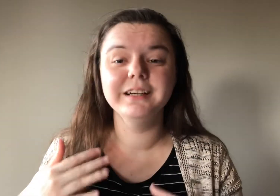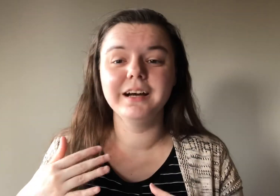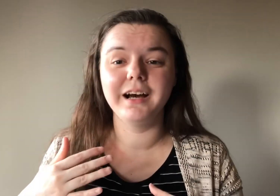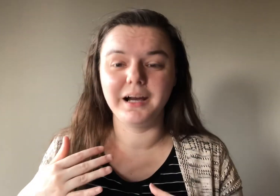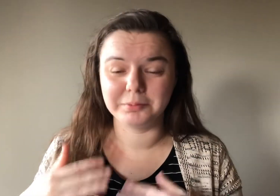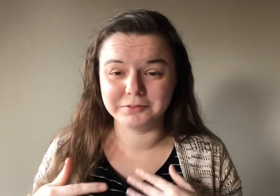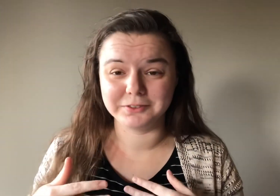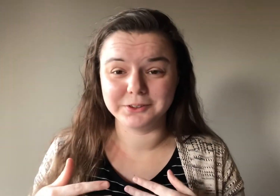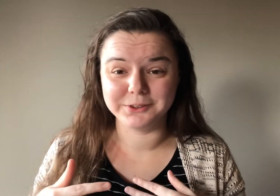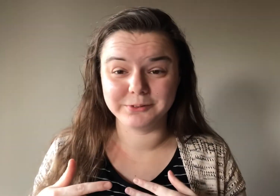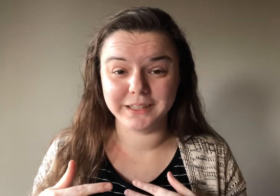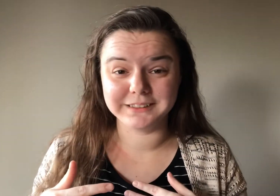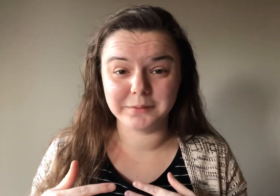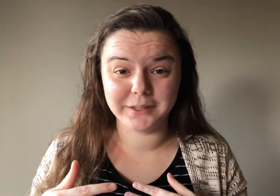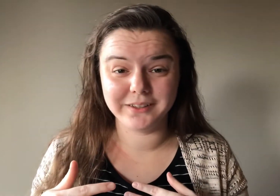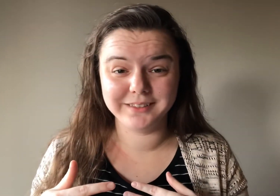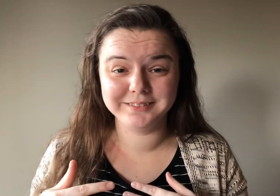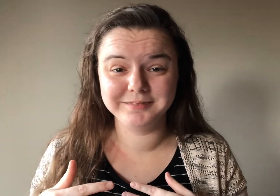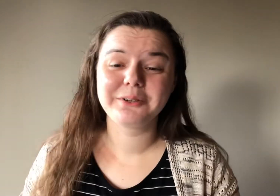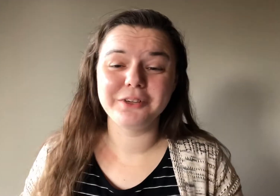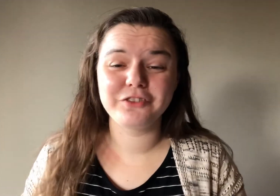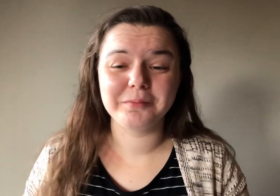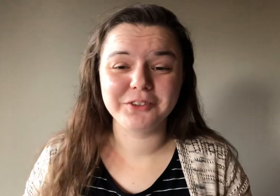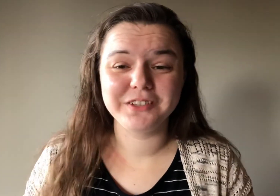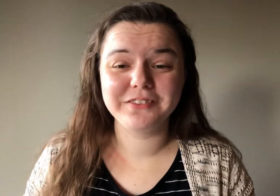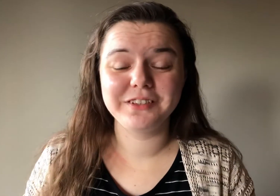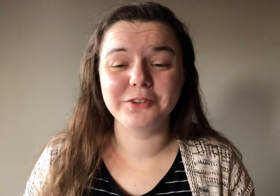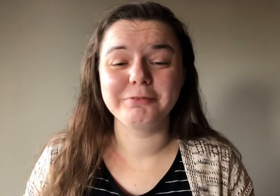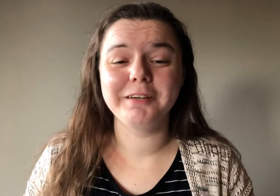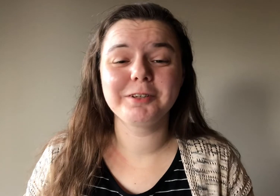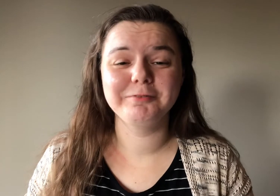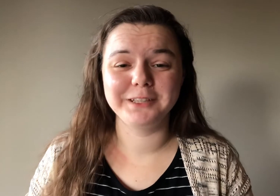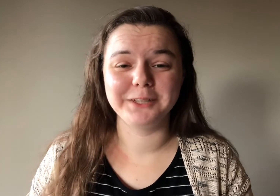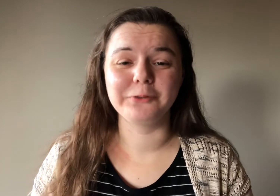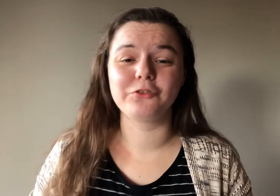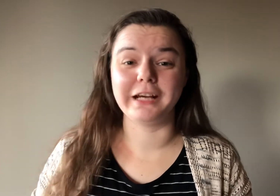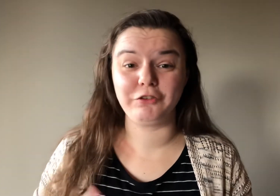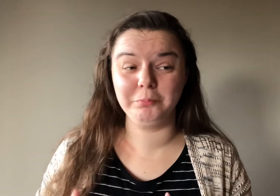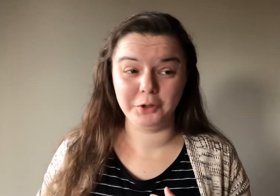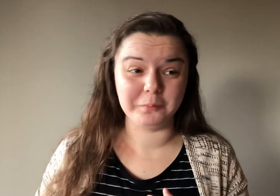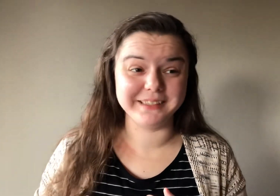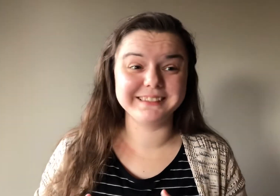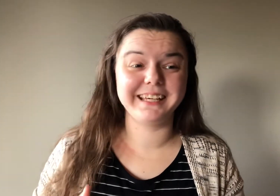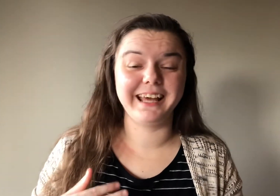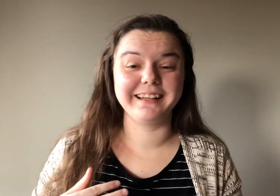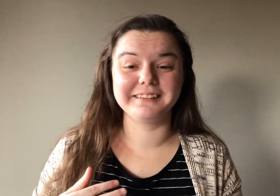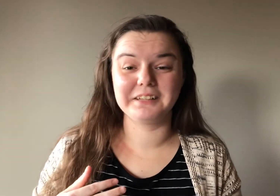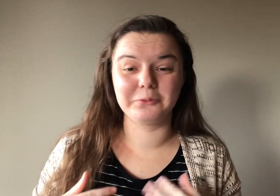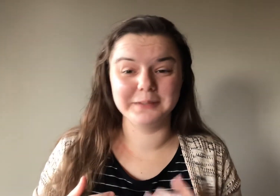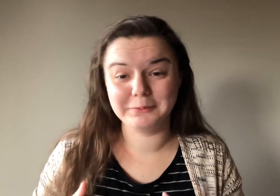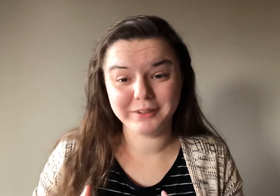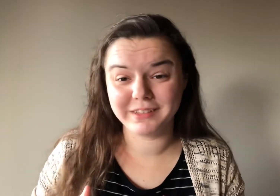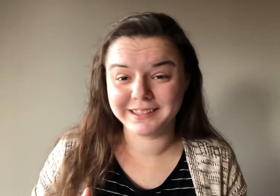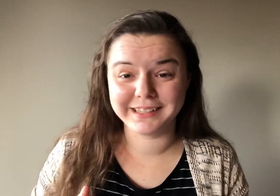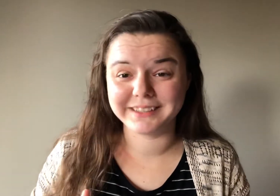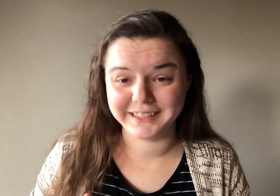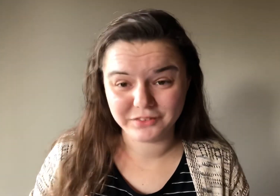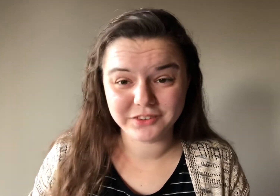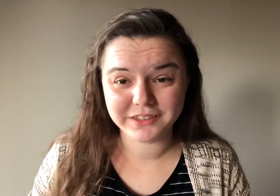I prefer the Rise Up era. Question number six is your favorite video slash moment. And there really wasn't another answer to